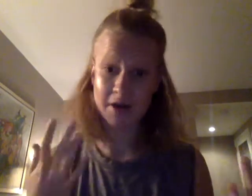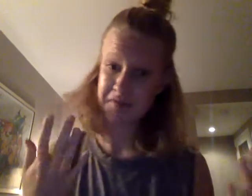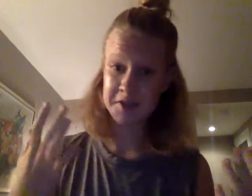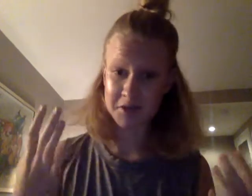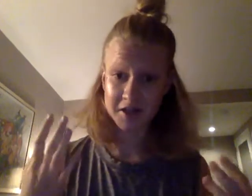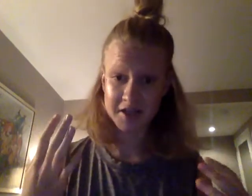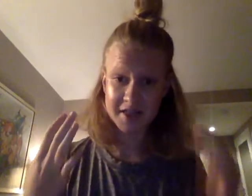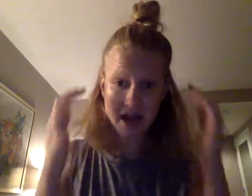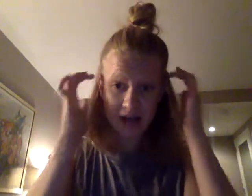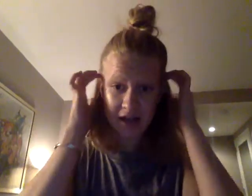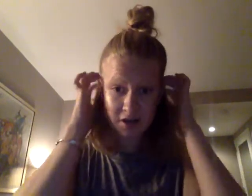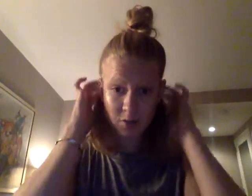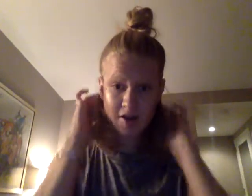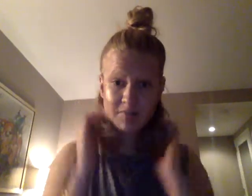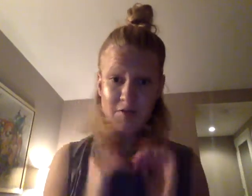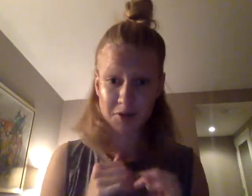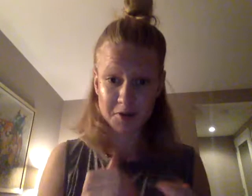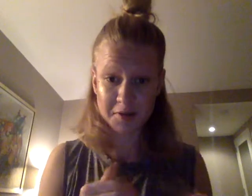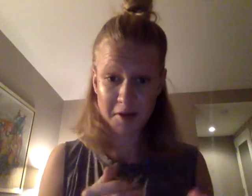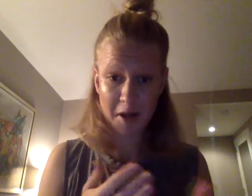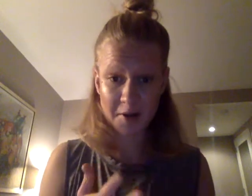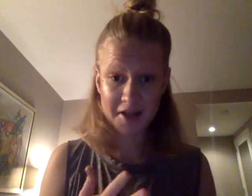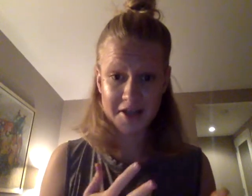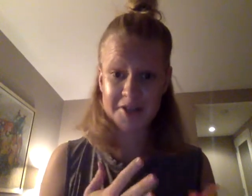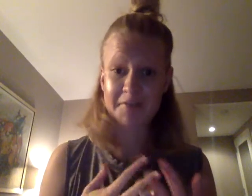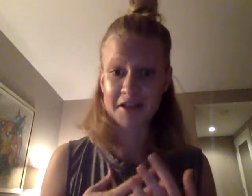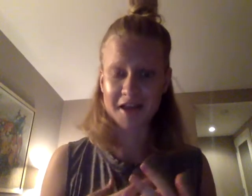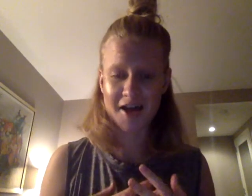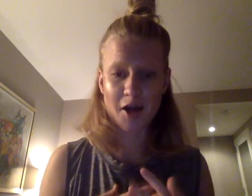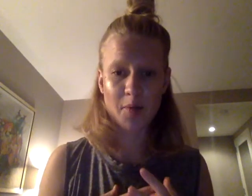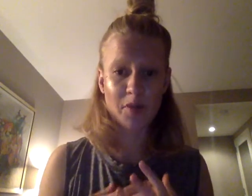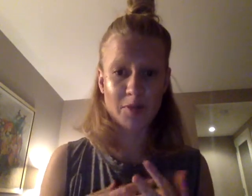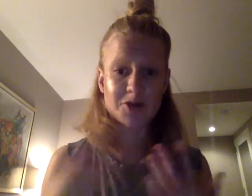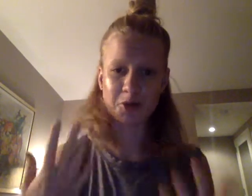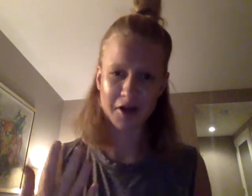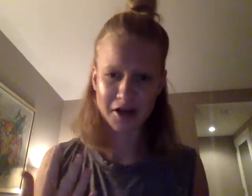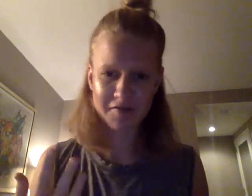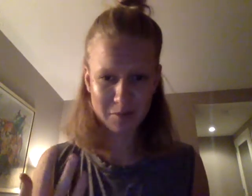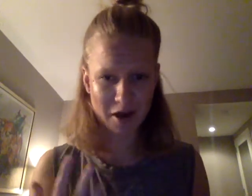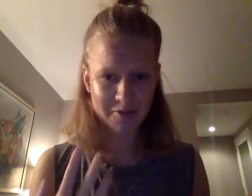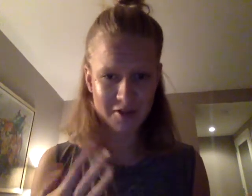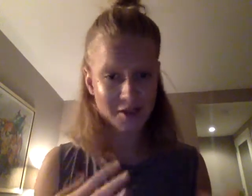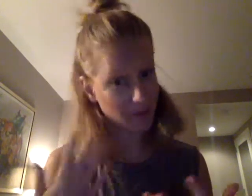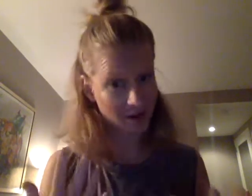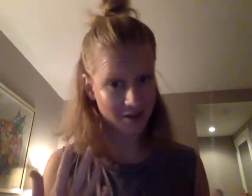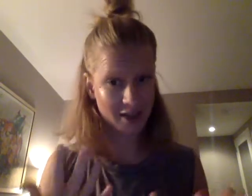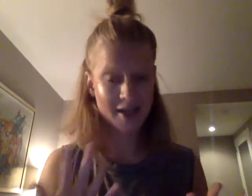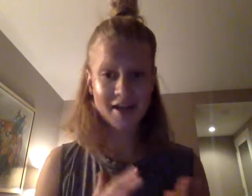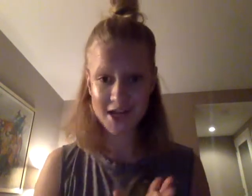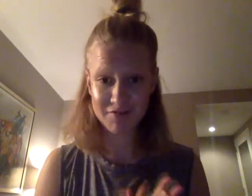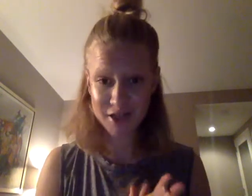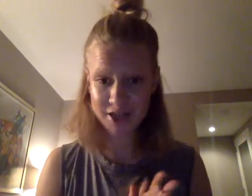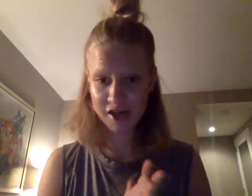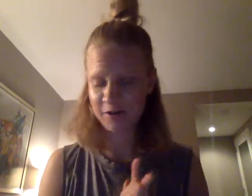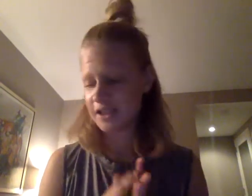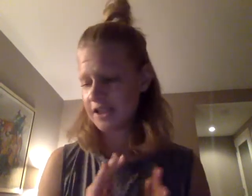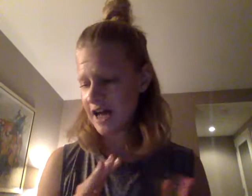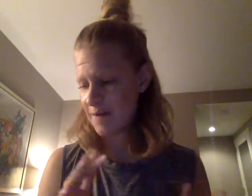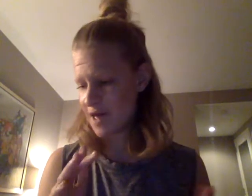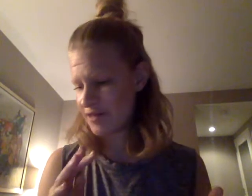have experienced that and want to maybe do something about it is something that the majority of the population apparently can relate to. And